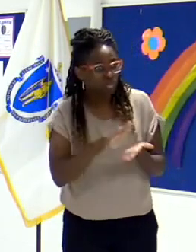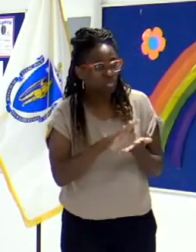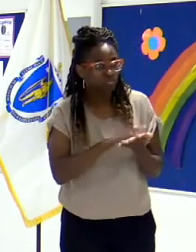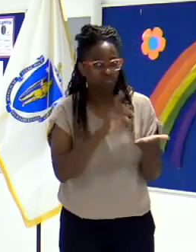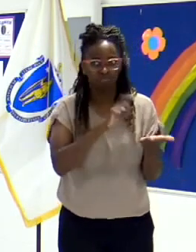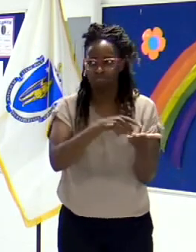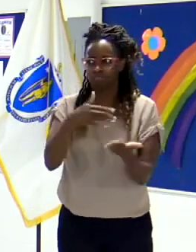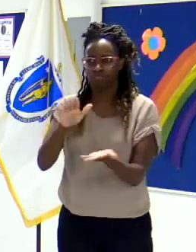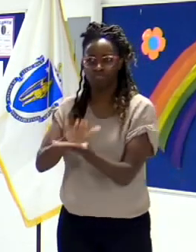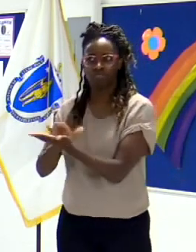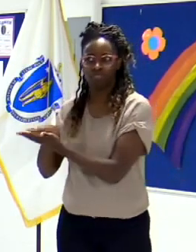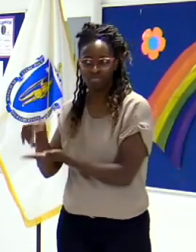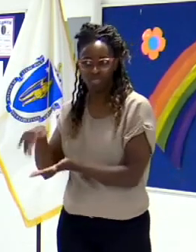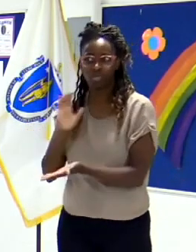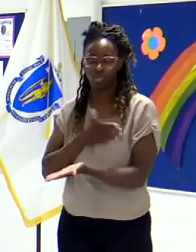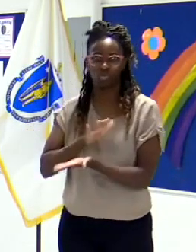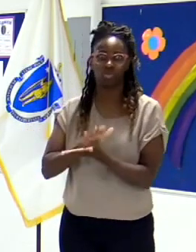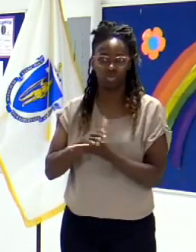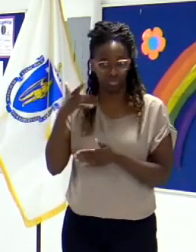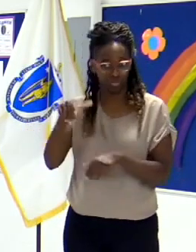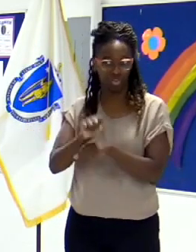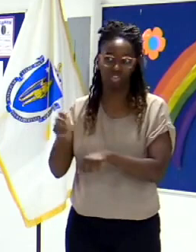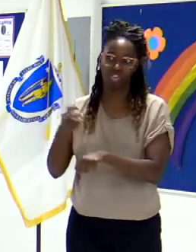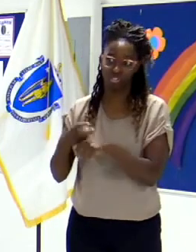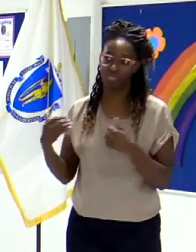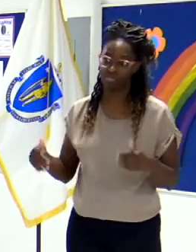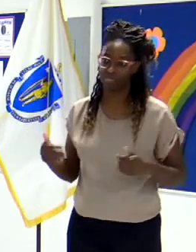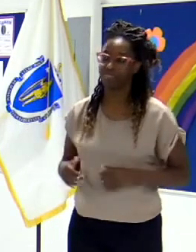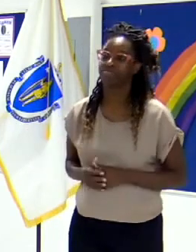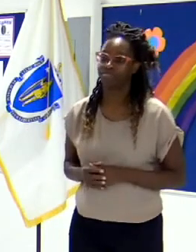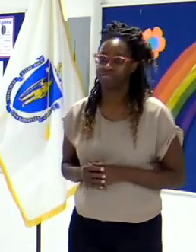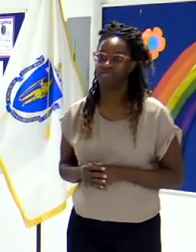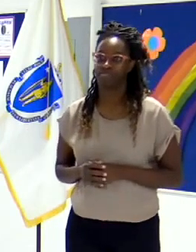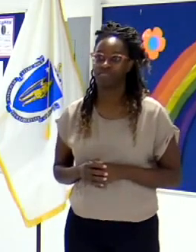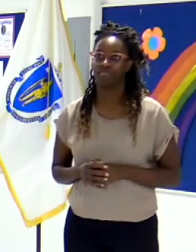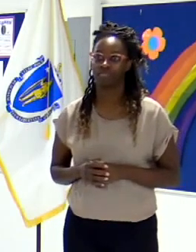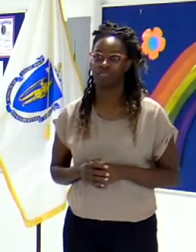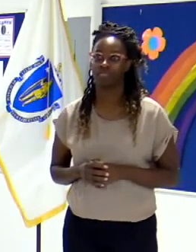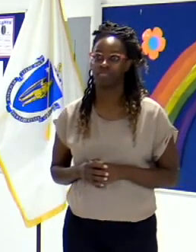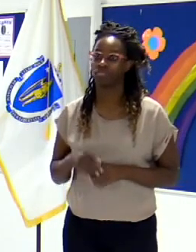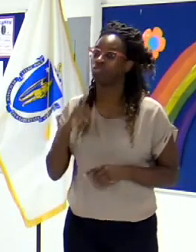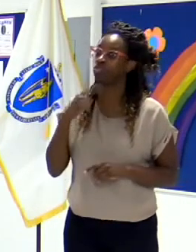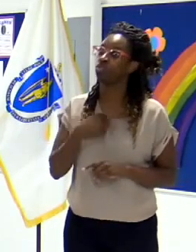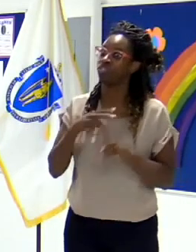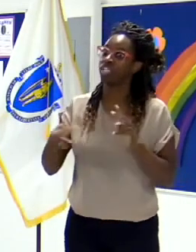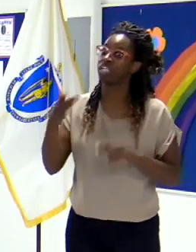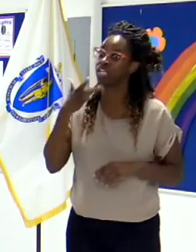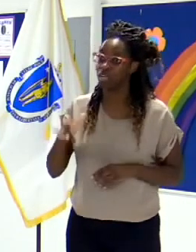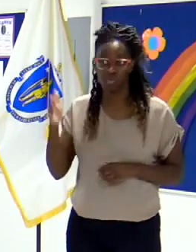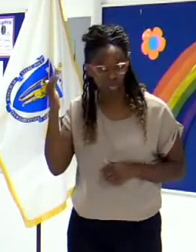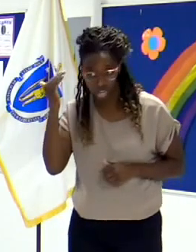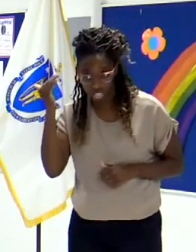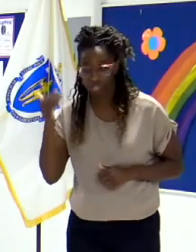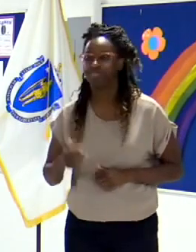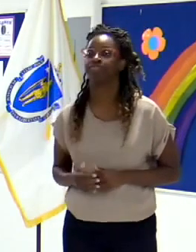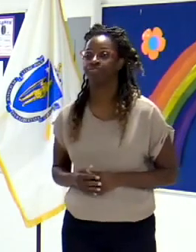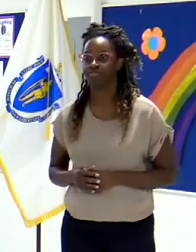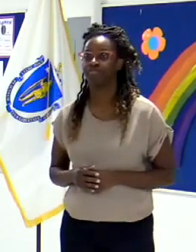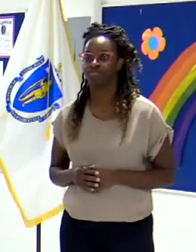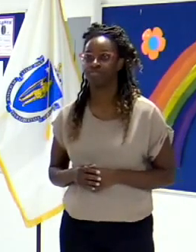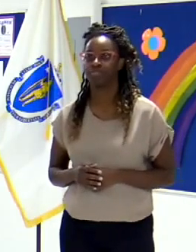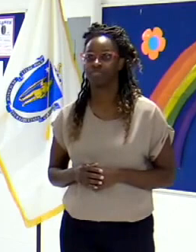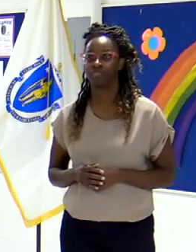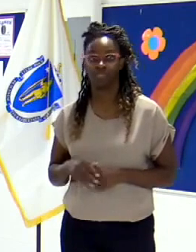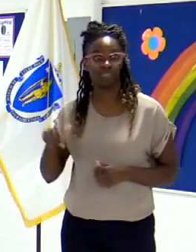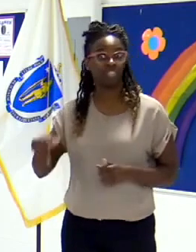think I would also be remiss if I didn't acknowledge that, yes, we are somewhat privileged here in Carlisle, and we were well positioned to make this transition,